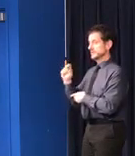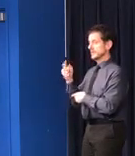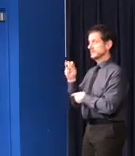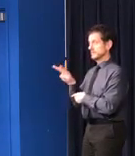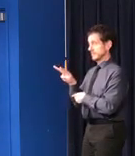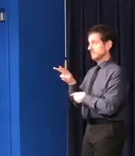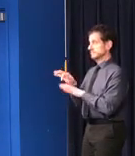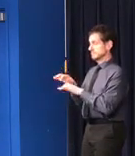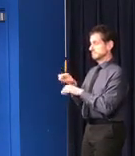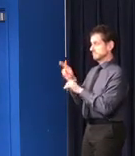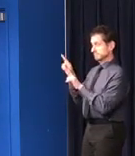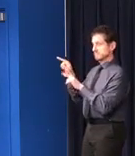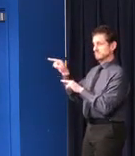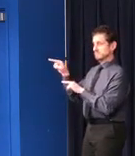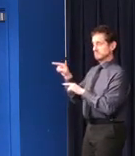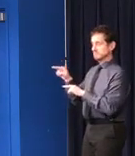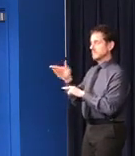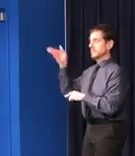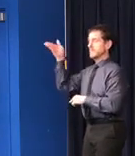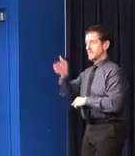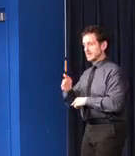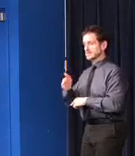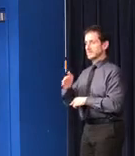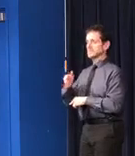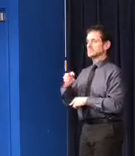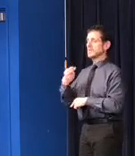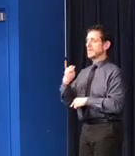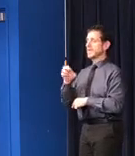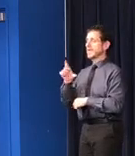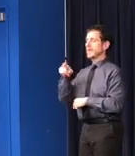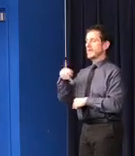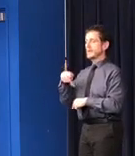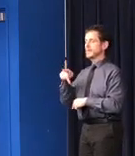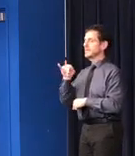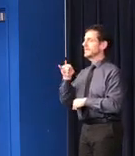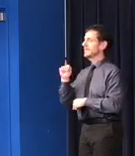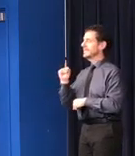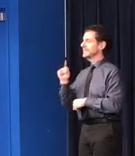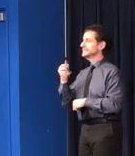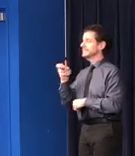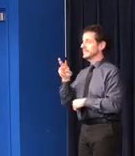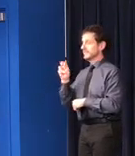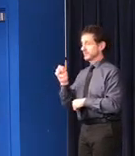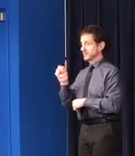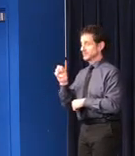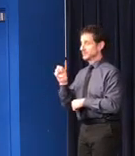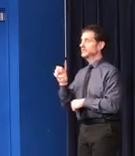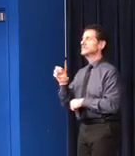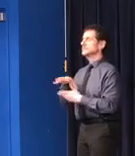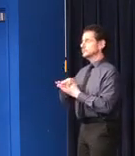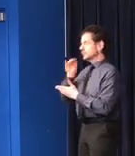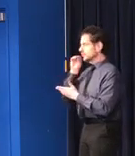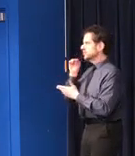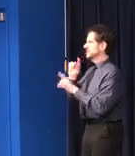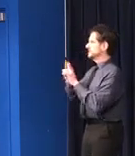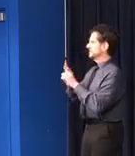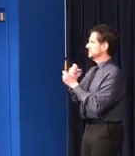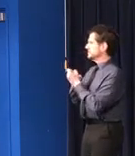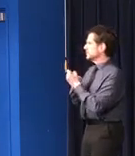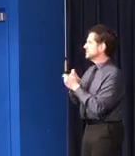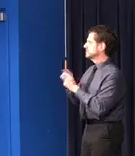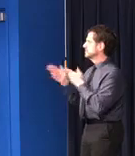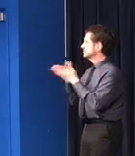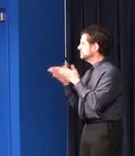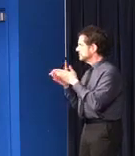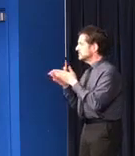backslash helpishere to learn more about the wide array of supports available to those most in